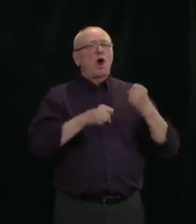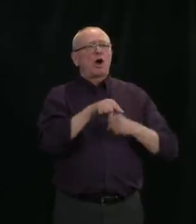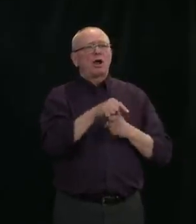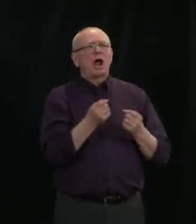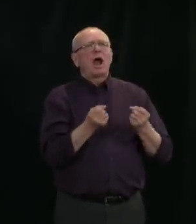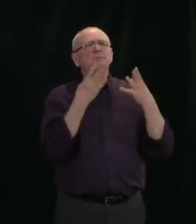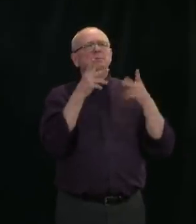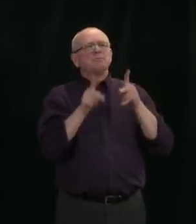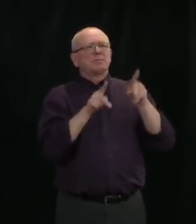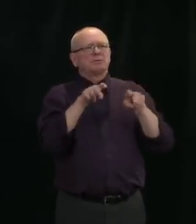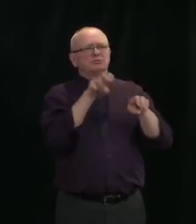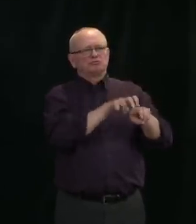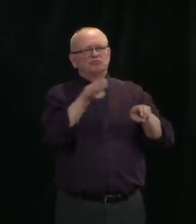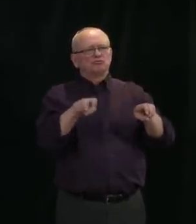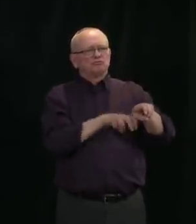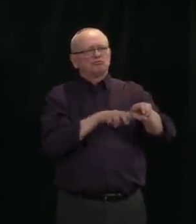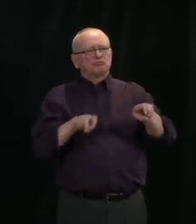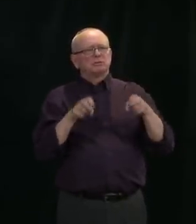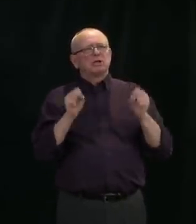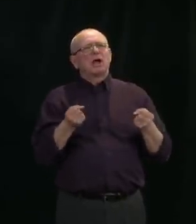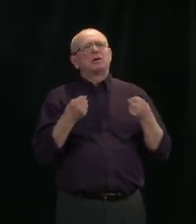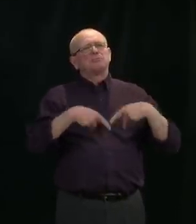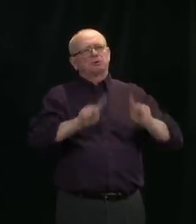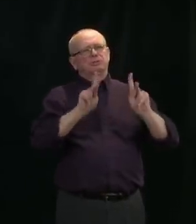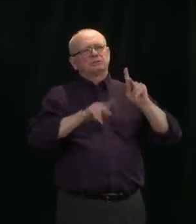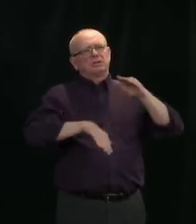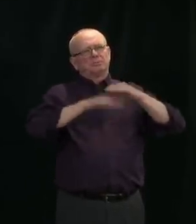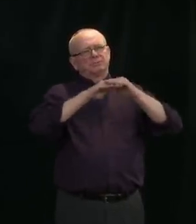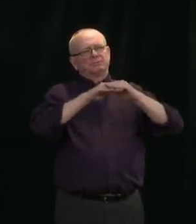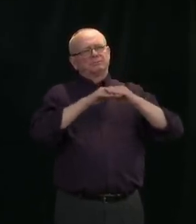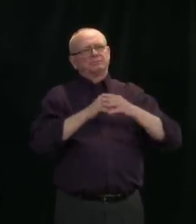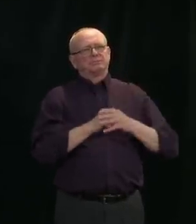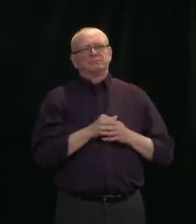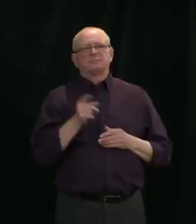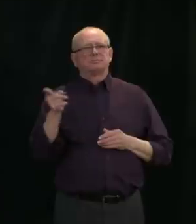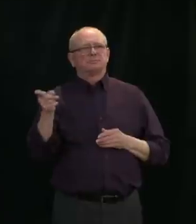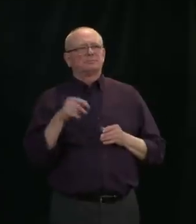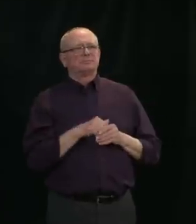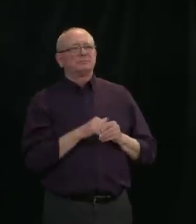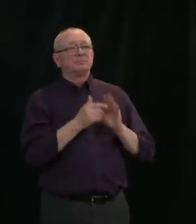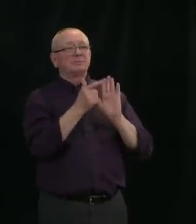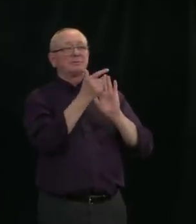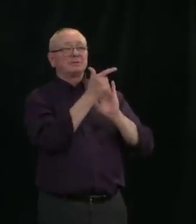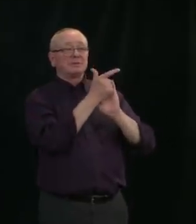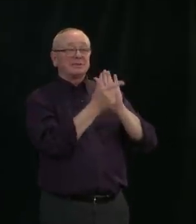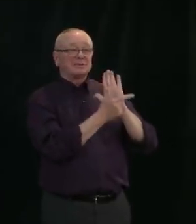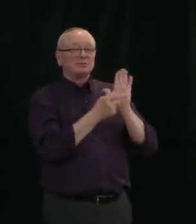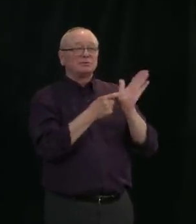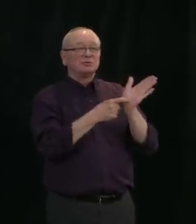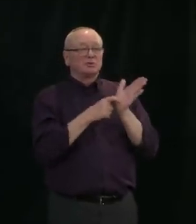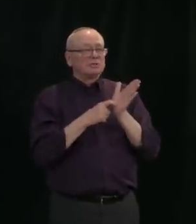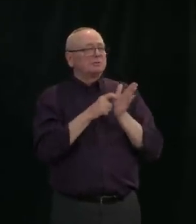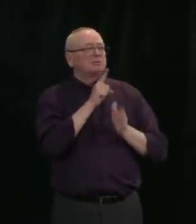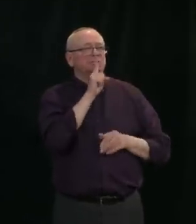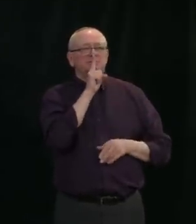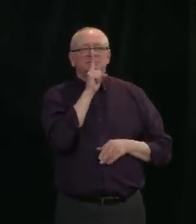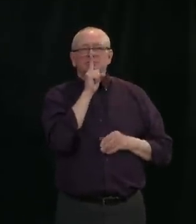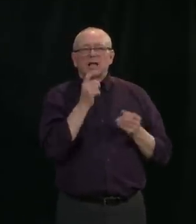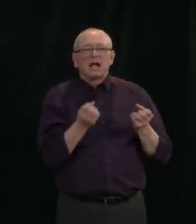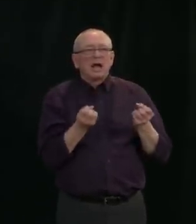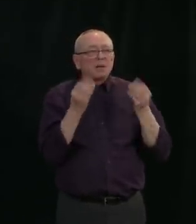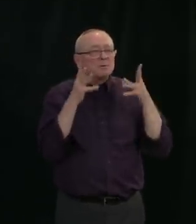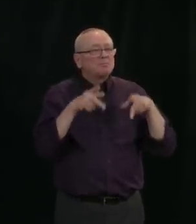do not specify how many people can be in a vehicle. or that people have to be co-workers or related.